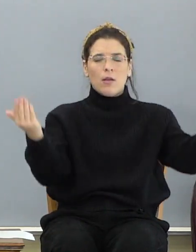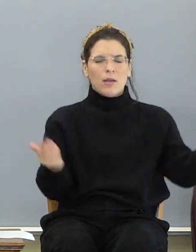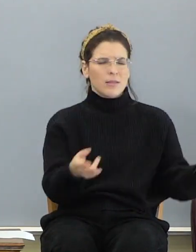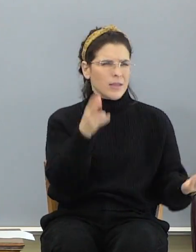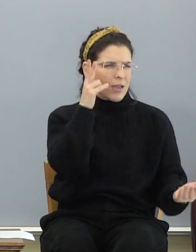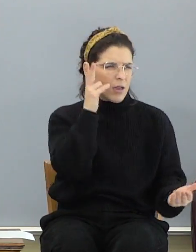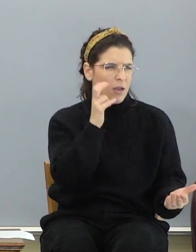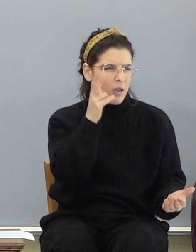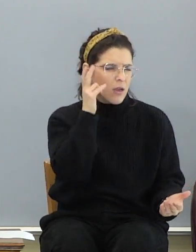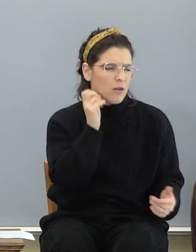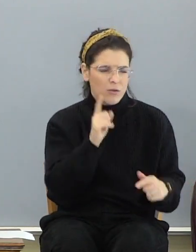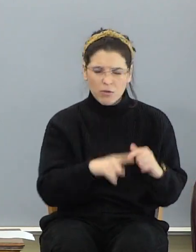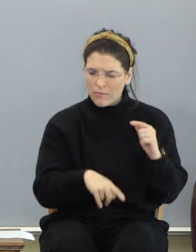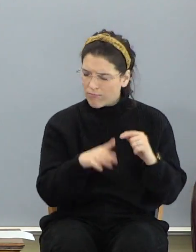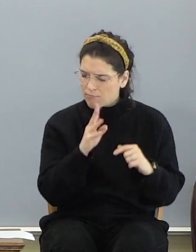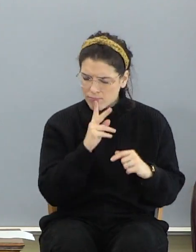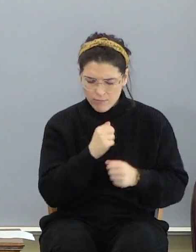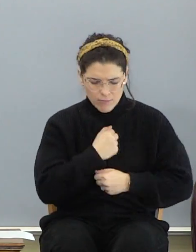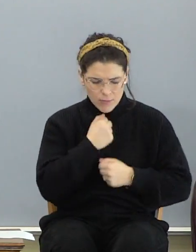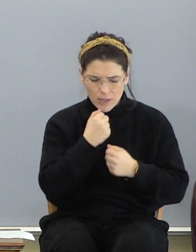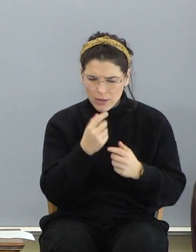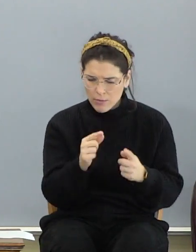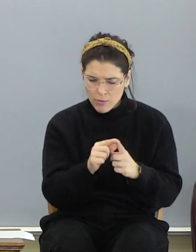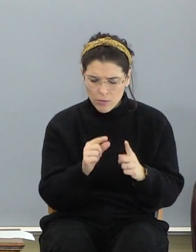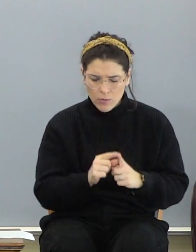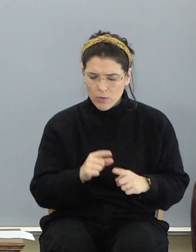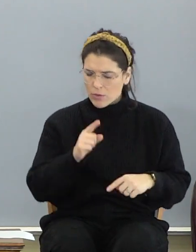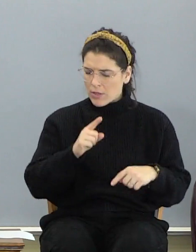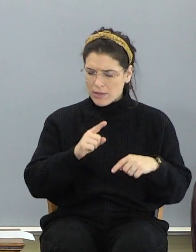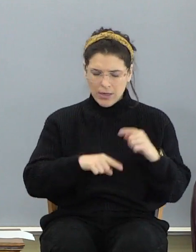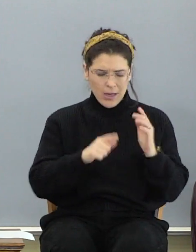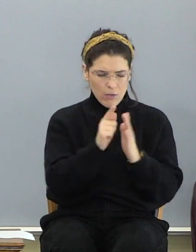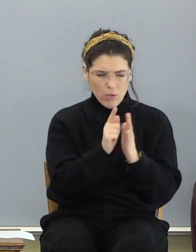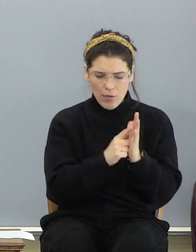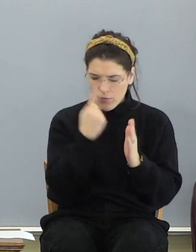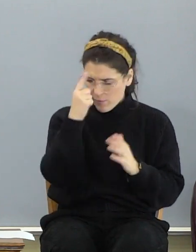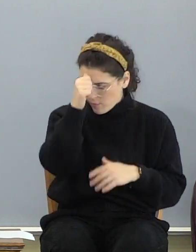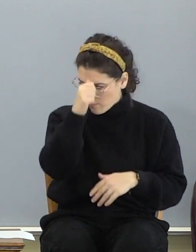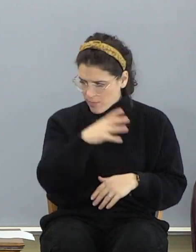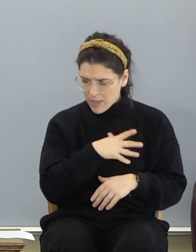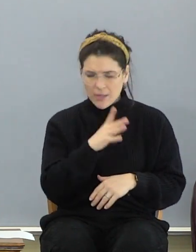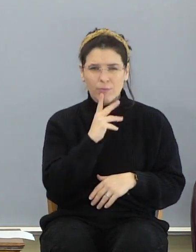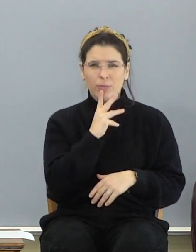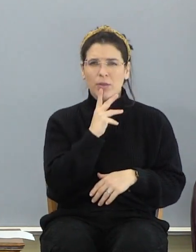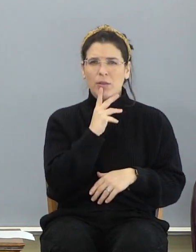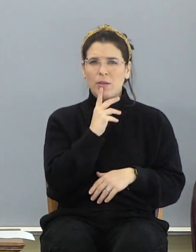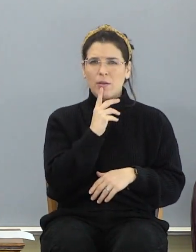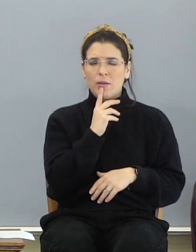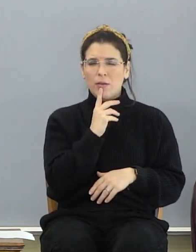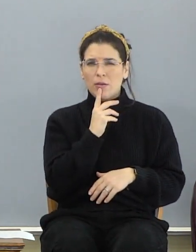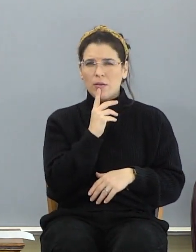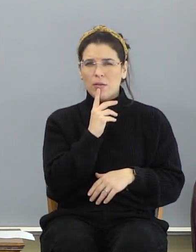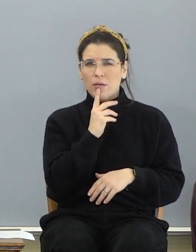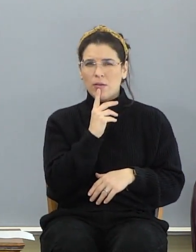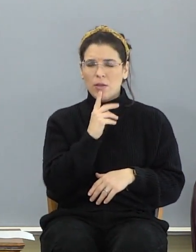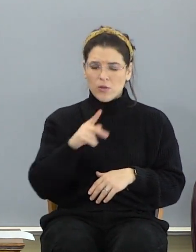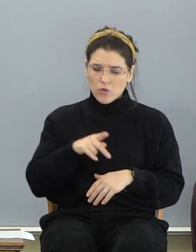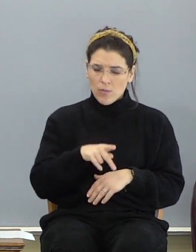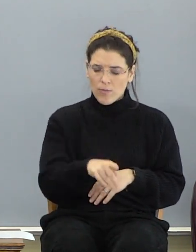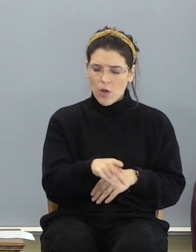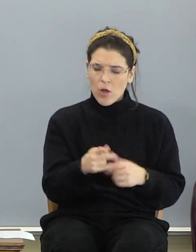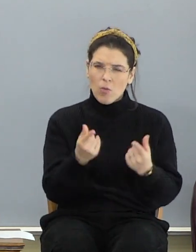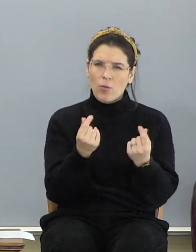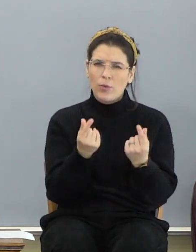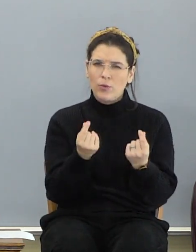heard unspeakable words which it is not lawful for man to utter. So what he said, what Paul does is he talks about